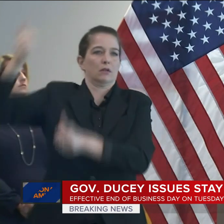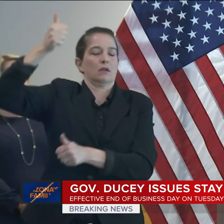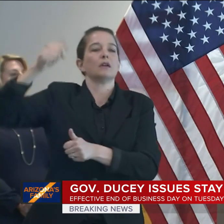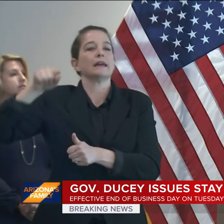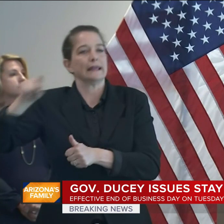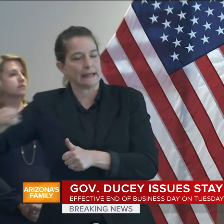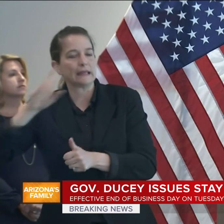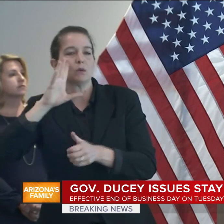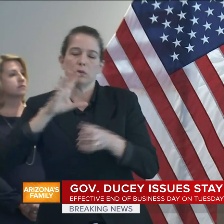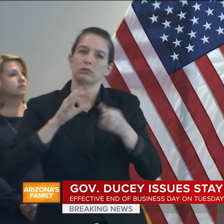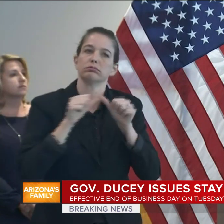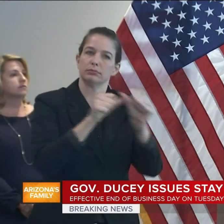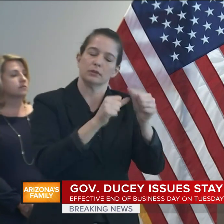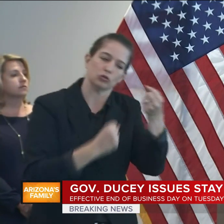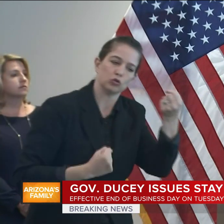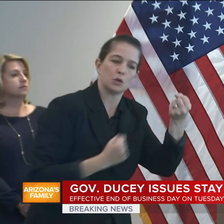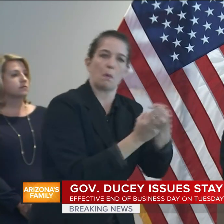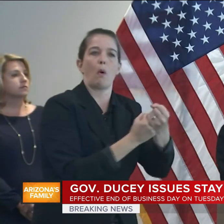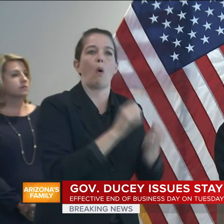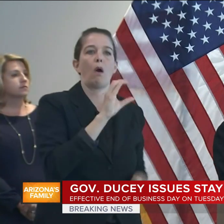mirror. Jerry, go ahead.